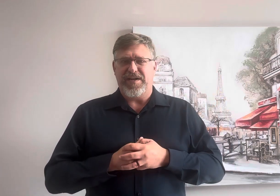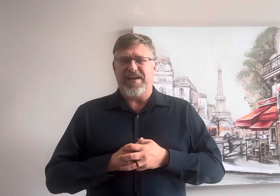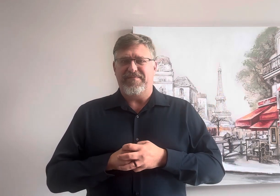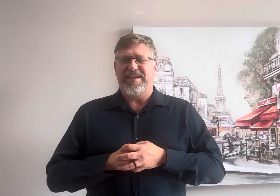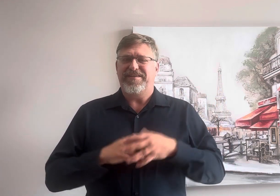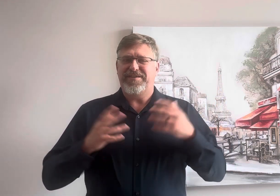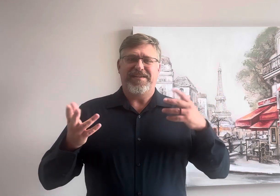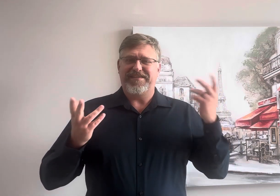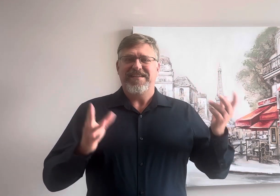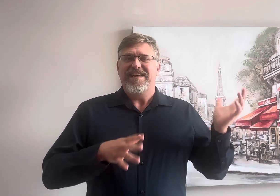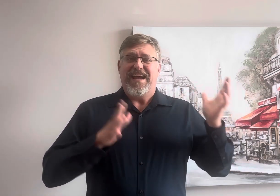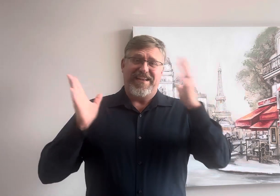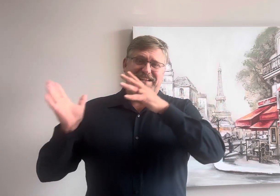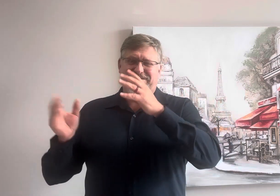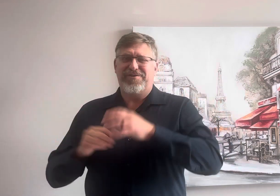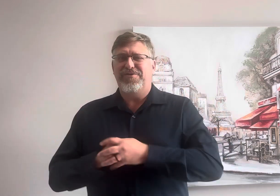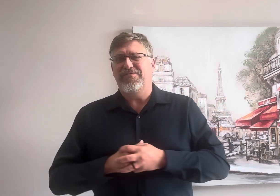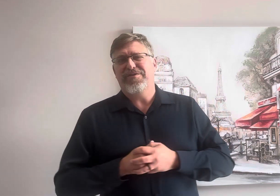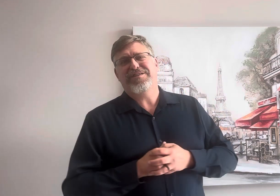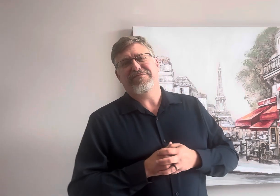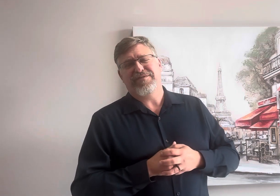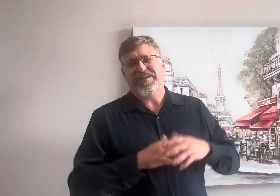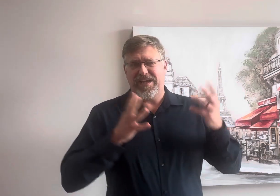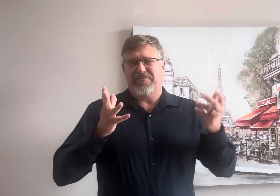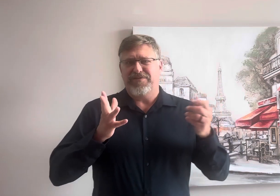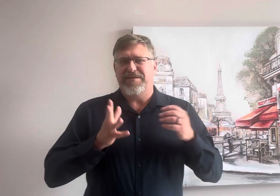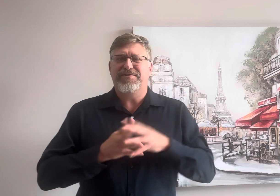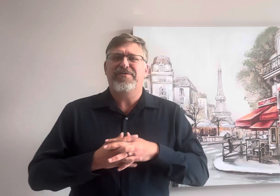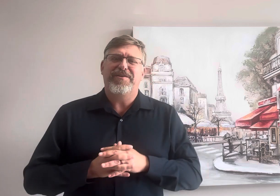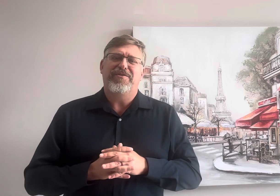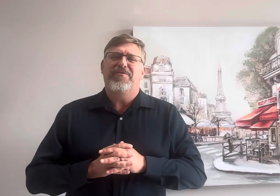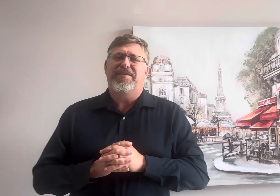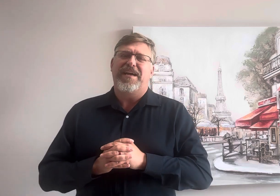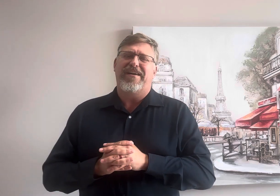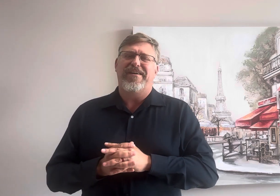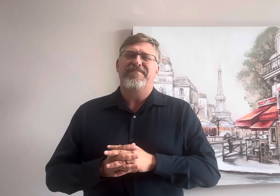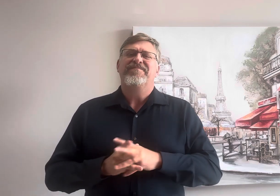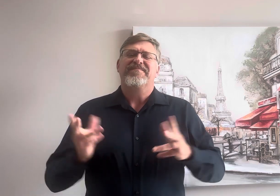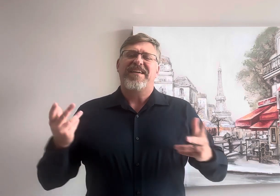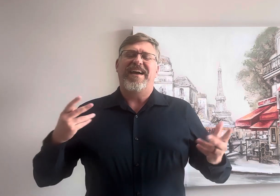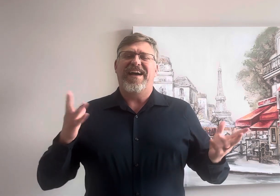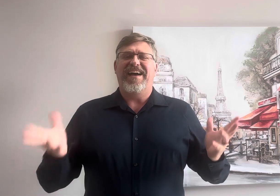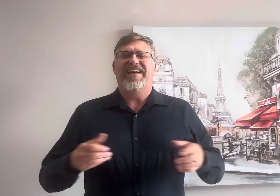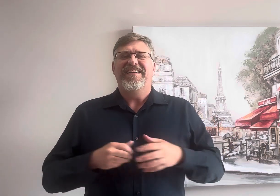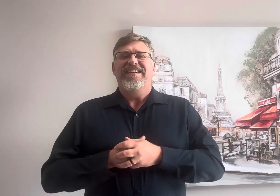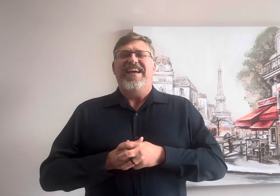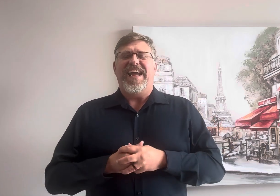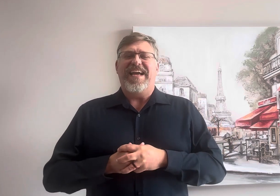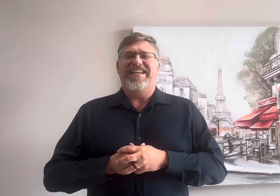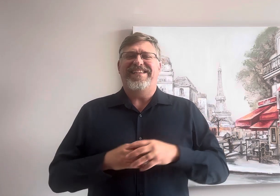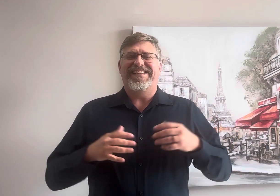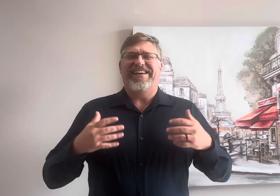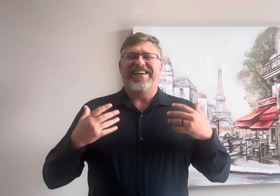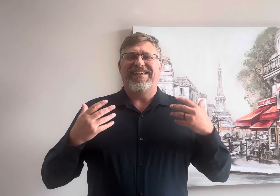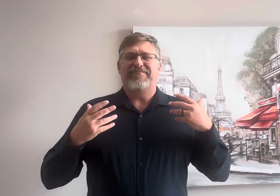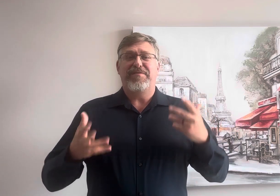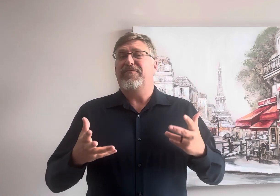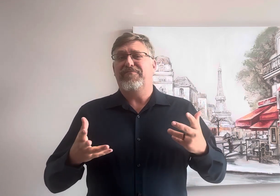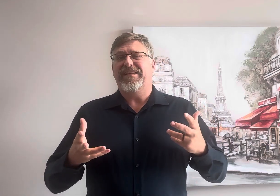gentleman and she just had these two words she put together which i'm assuming you know what they are uh and uh people really